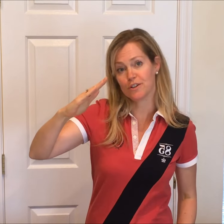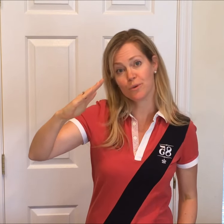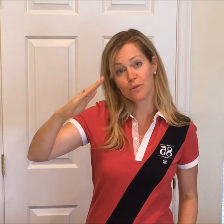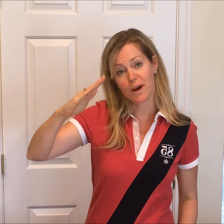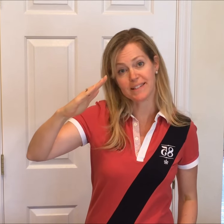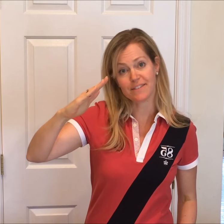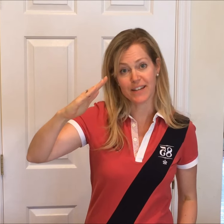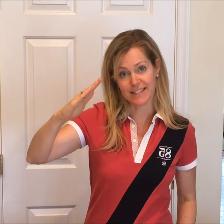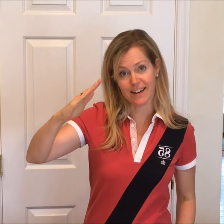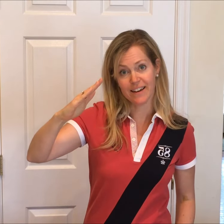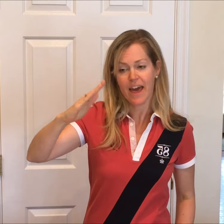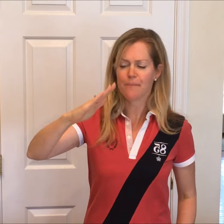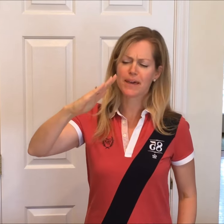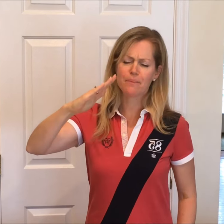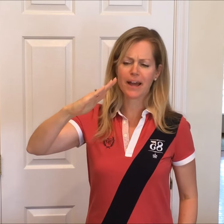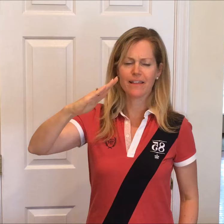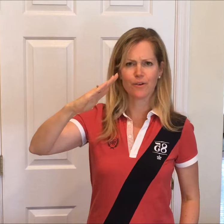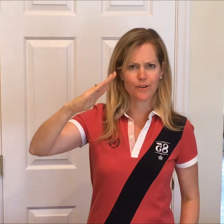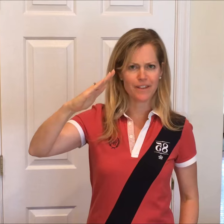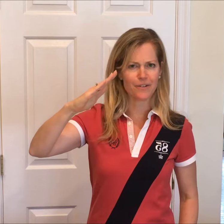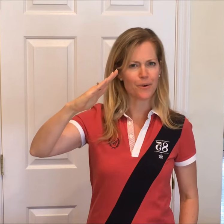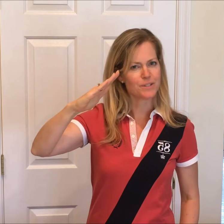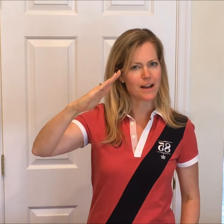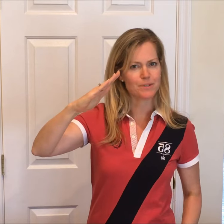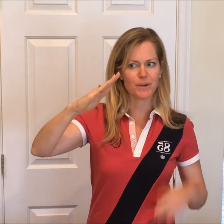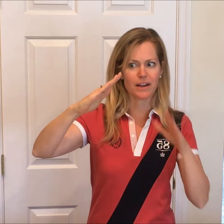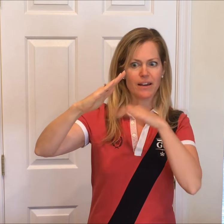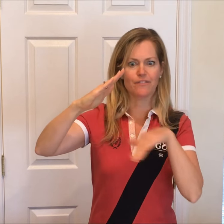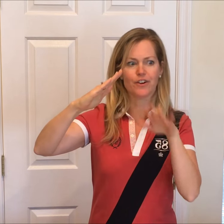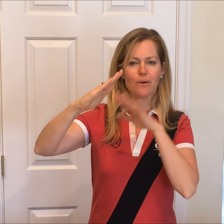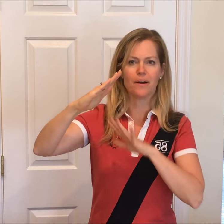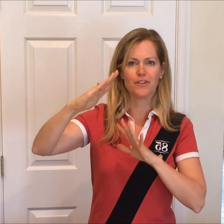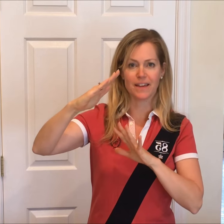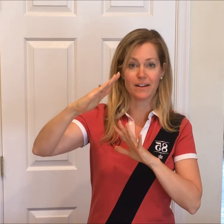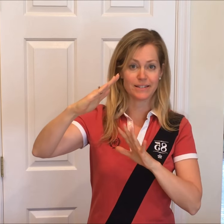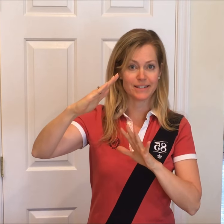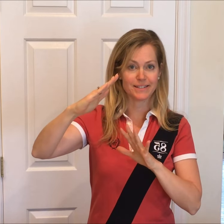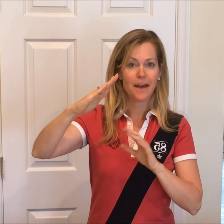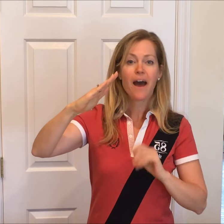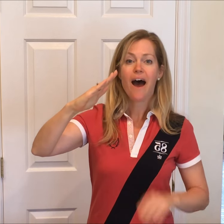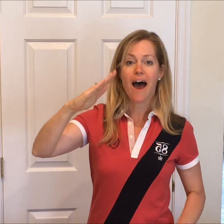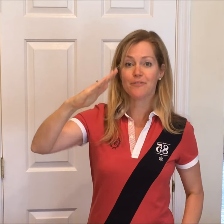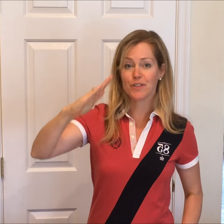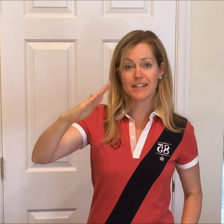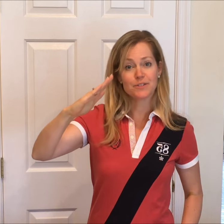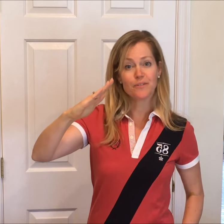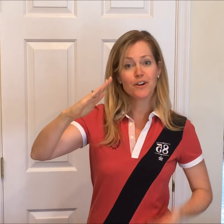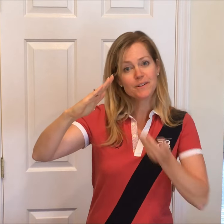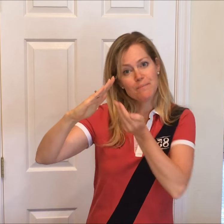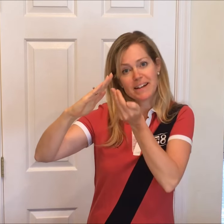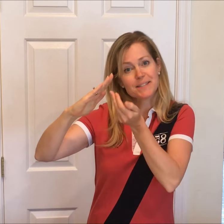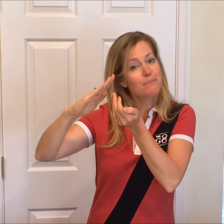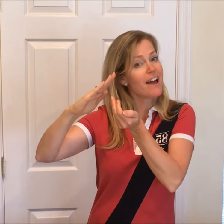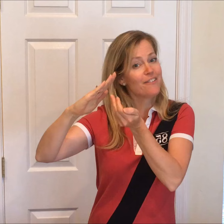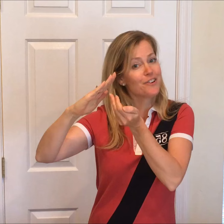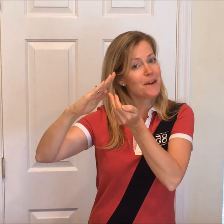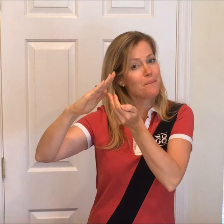to the northwest of India, and we keep our hand there the whole time so we can kind of figure out where everything else is. After the Indus River, make a smile for the